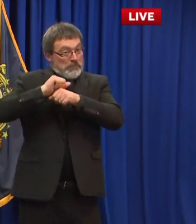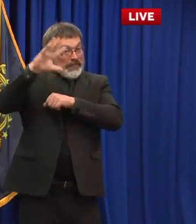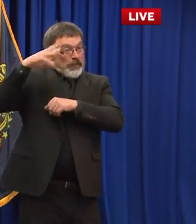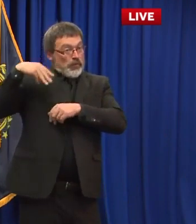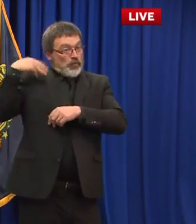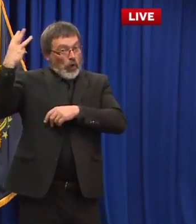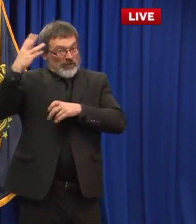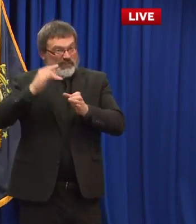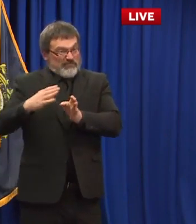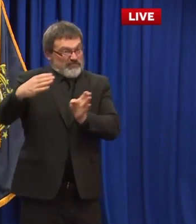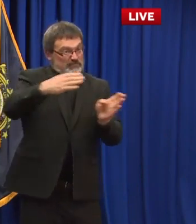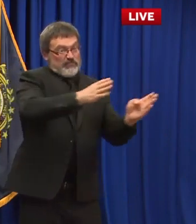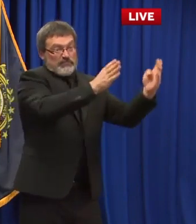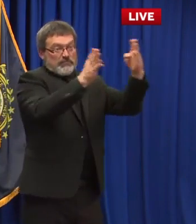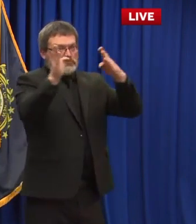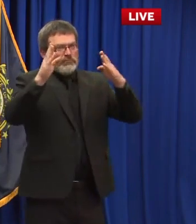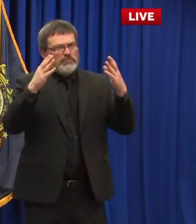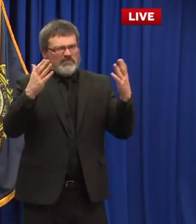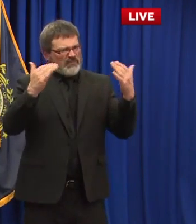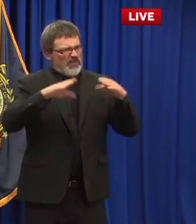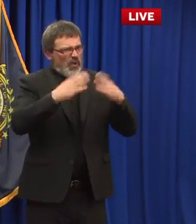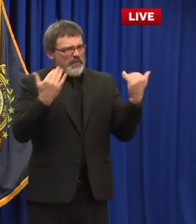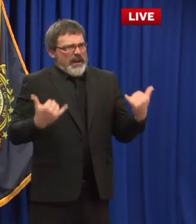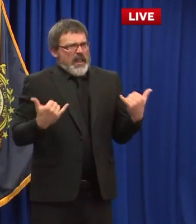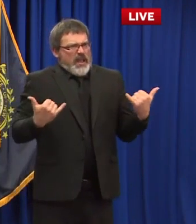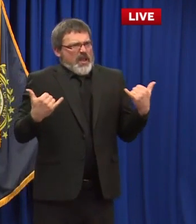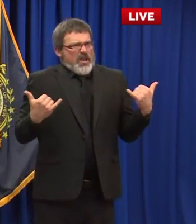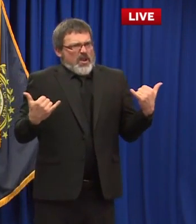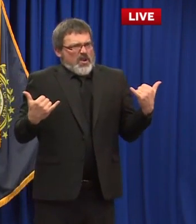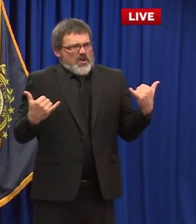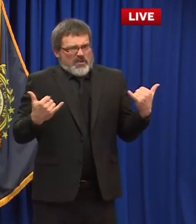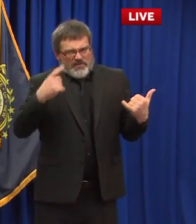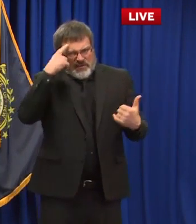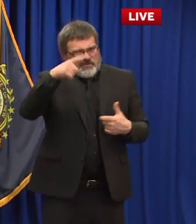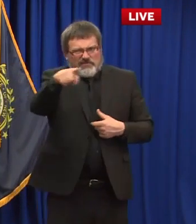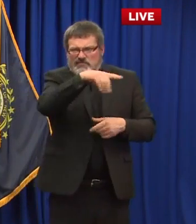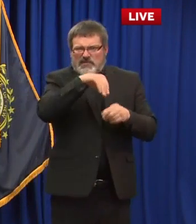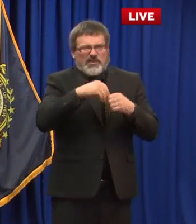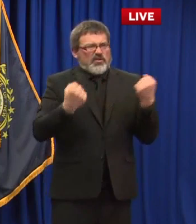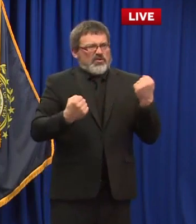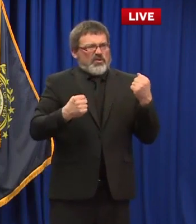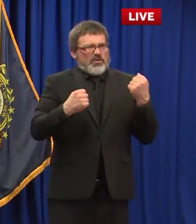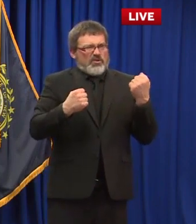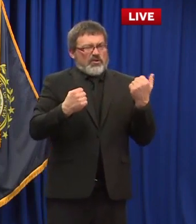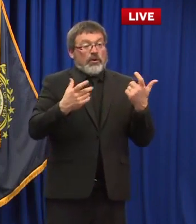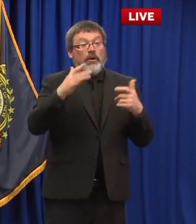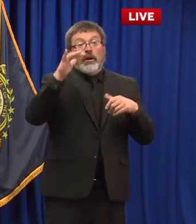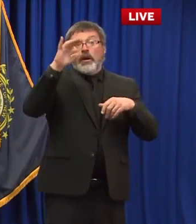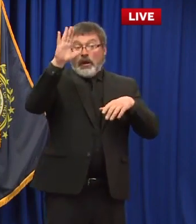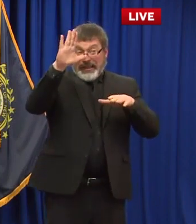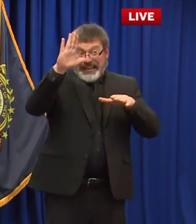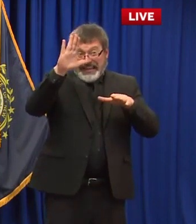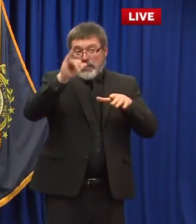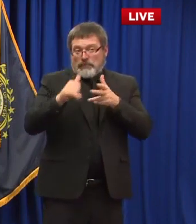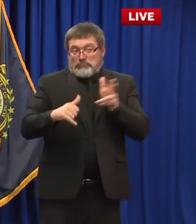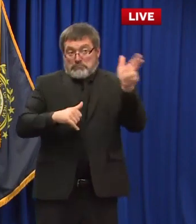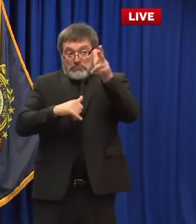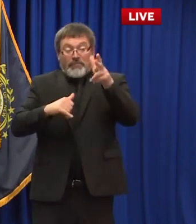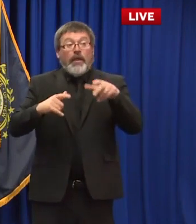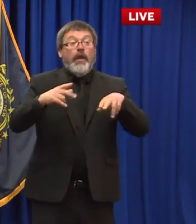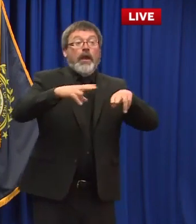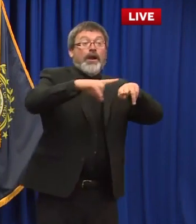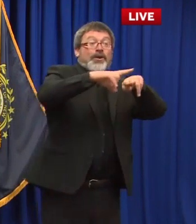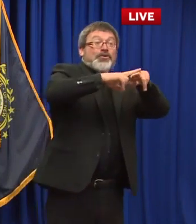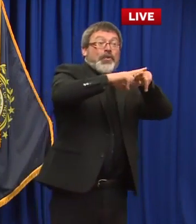distancing available there things like the railroads the scenic railroads um we think we'll have guidance out soon we're looking at how each of those work we don't have